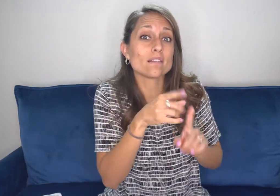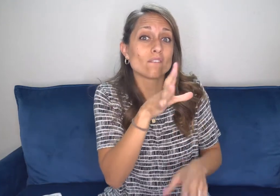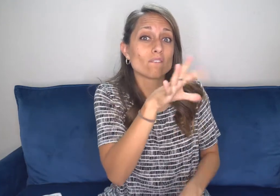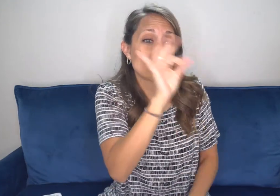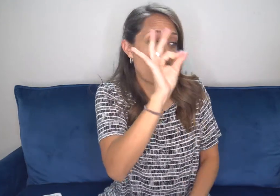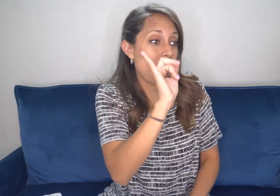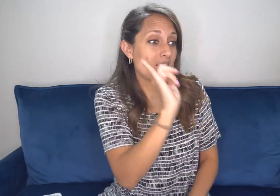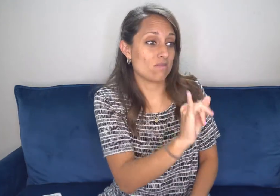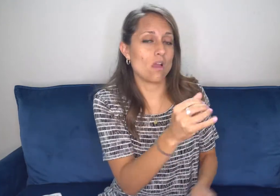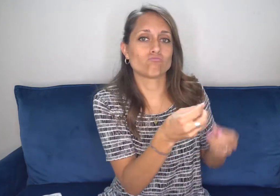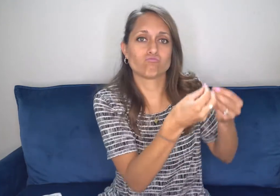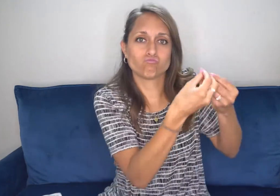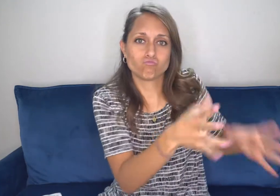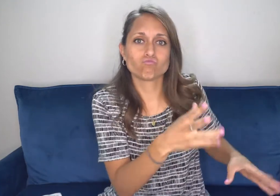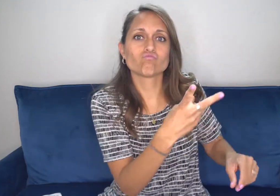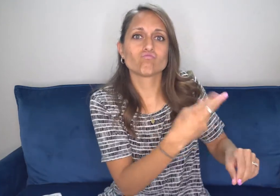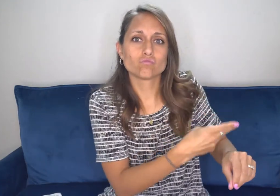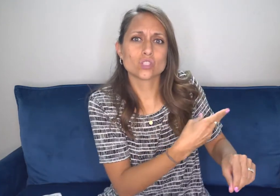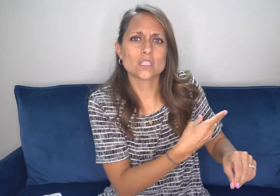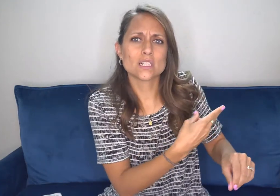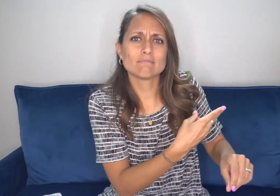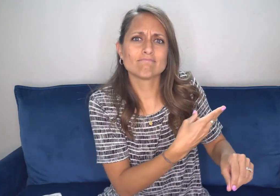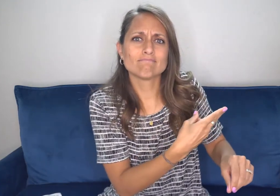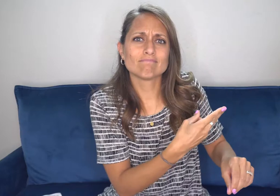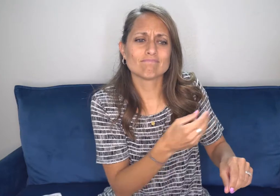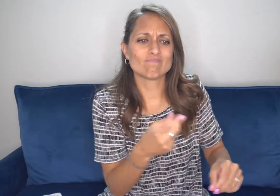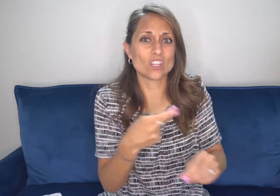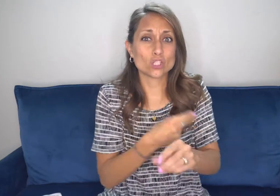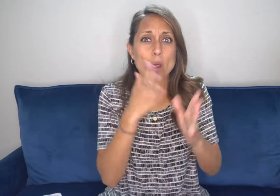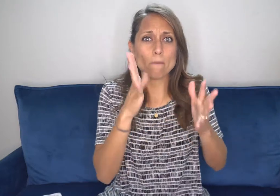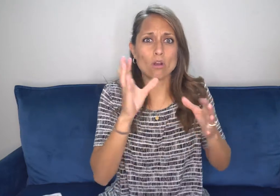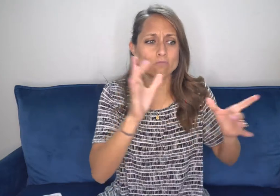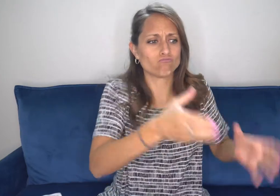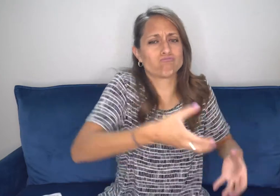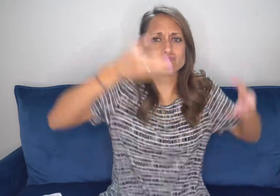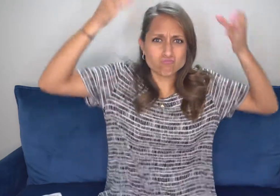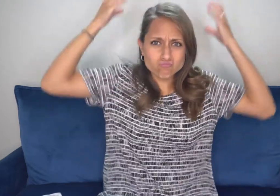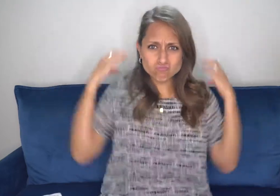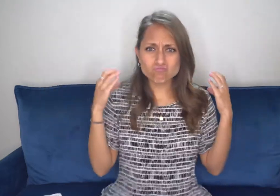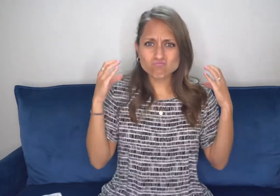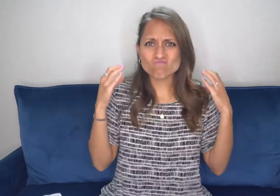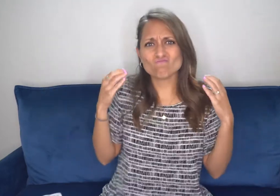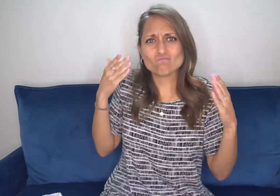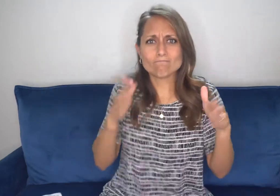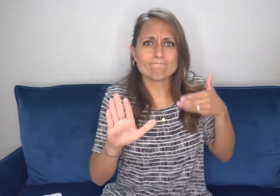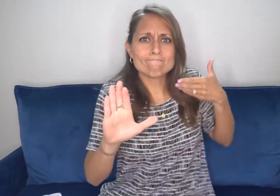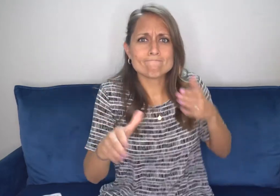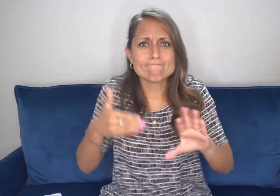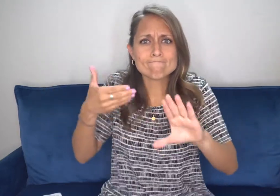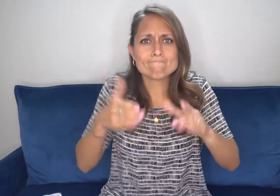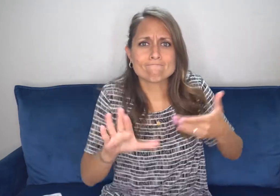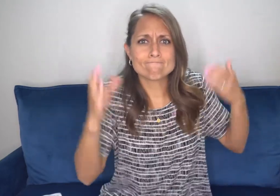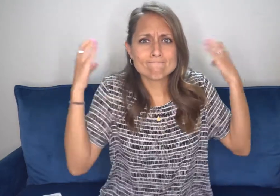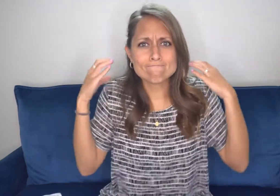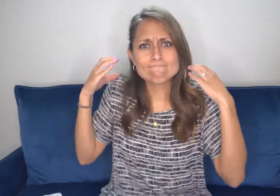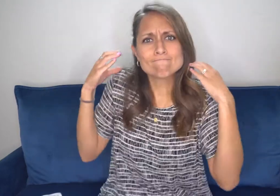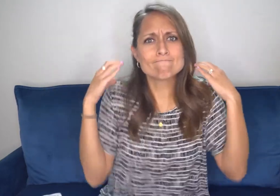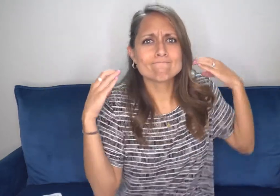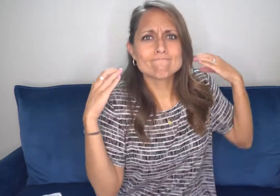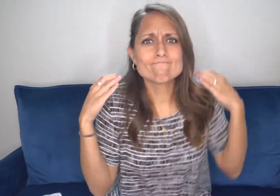he joyfully puts it on his shoulders and coming home, he calls